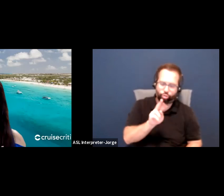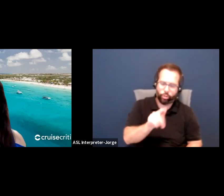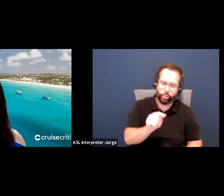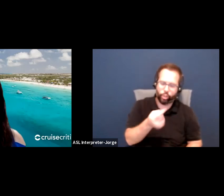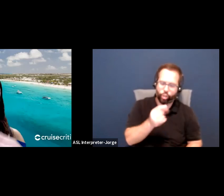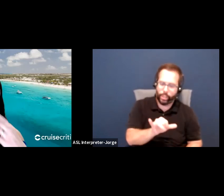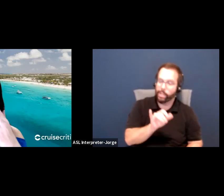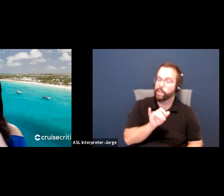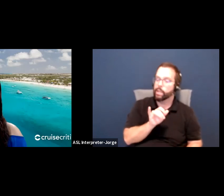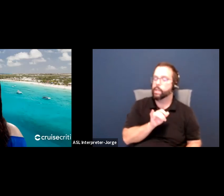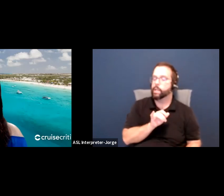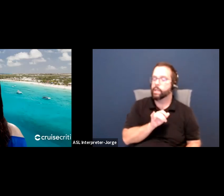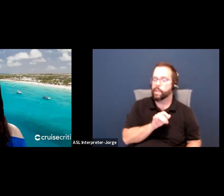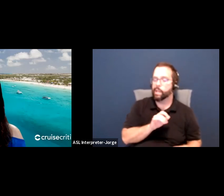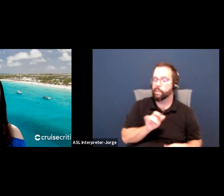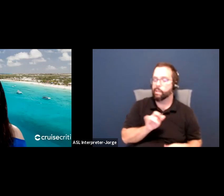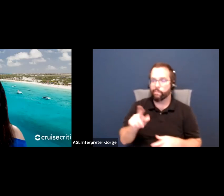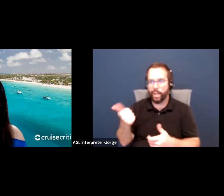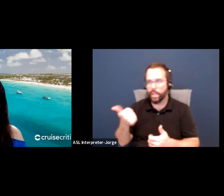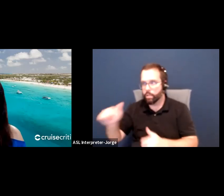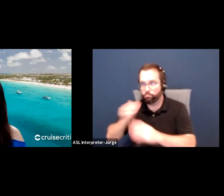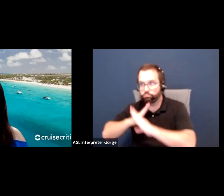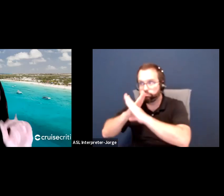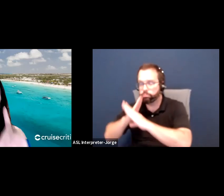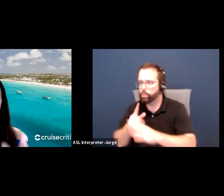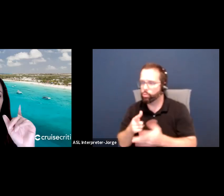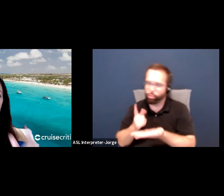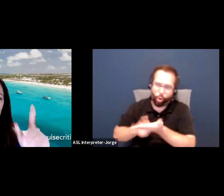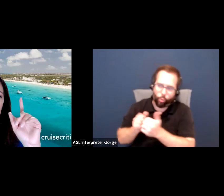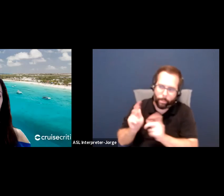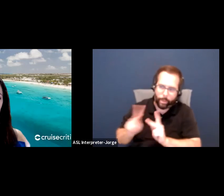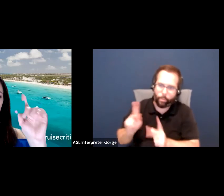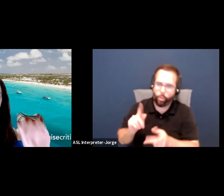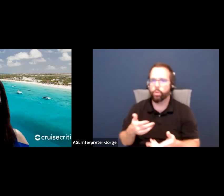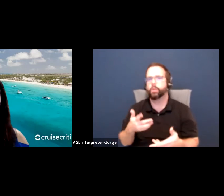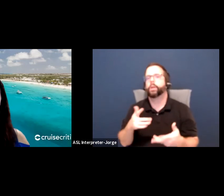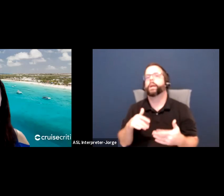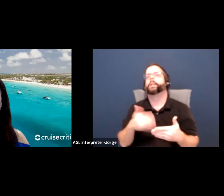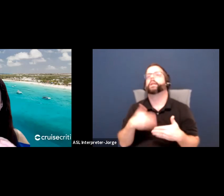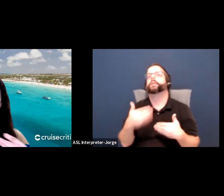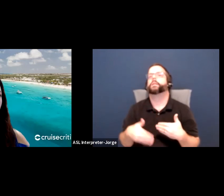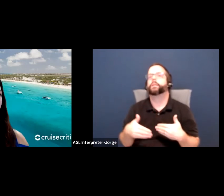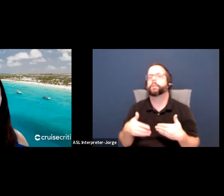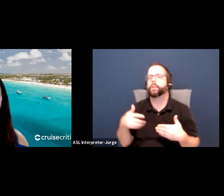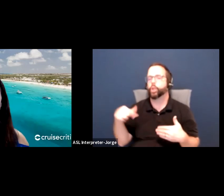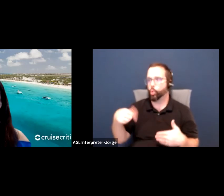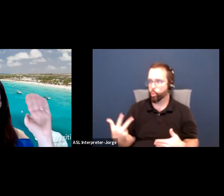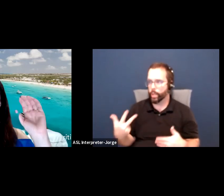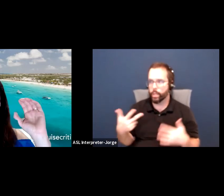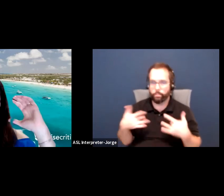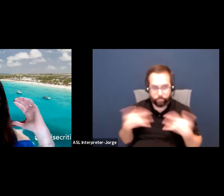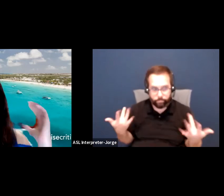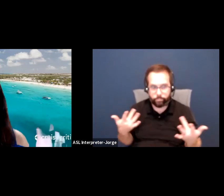to hit roadblocks. You have a Q2 meeting. You talk about Q3 goals. This is how you prevent your strategic plan from collecting dust.